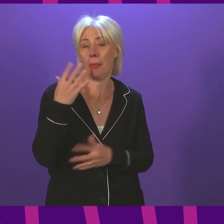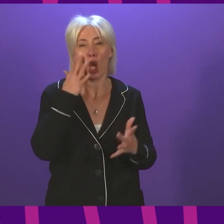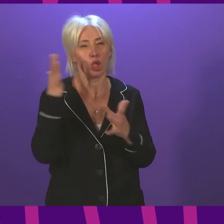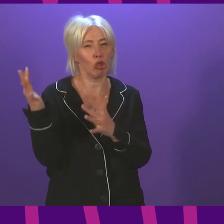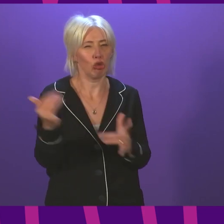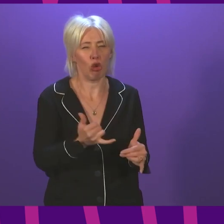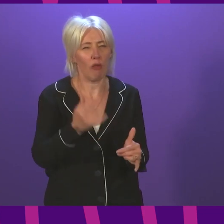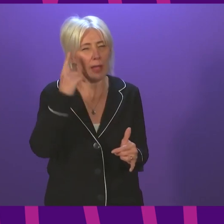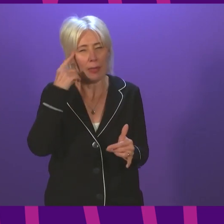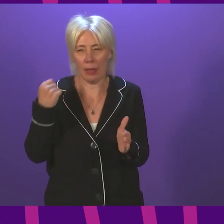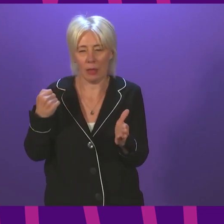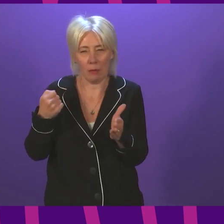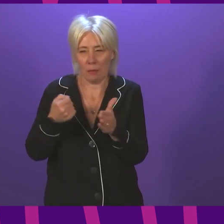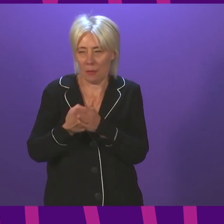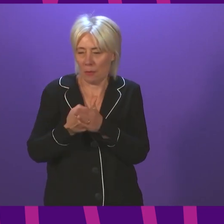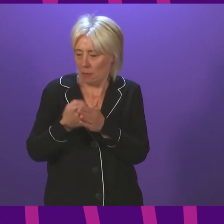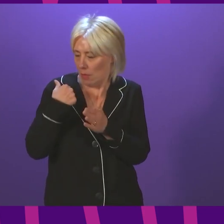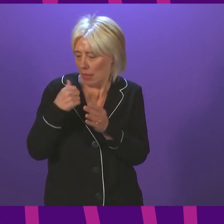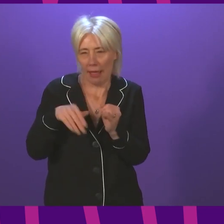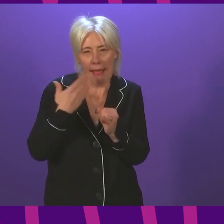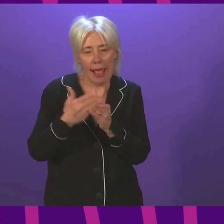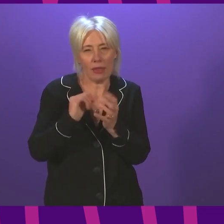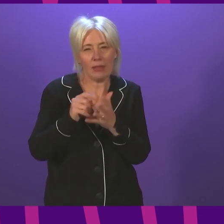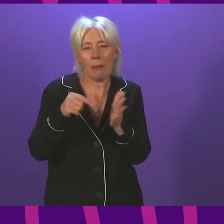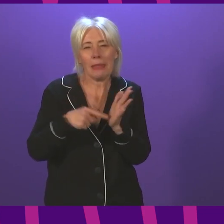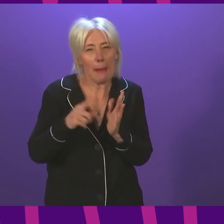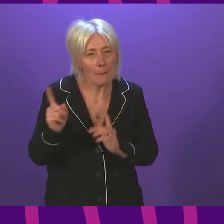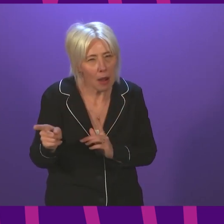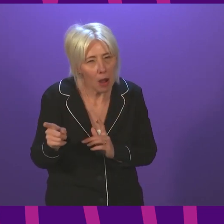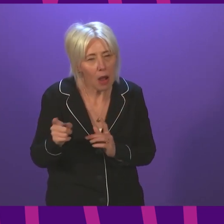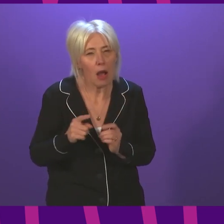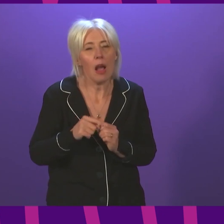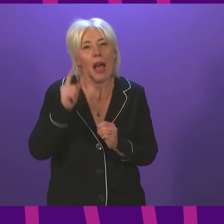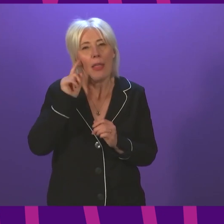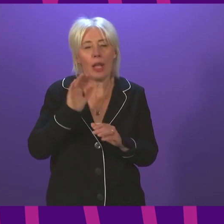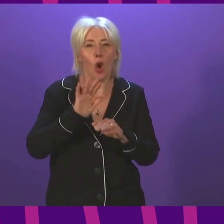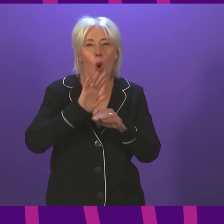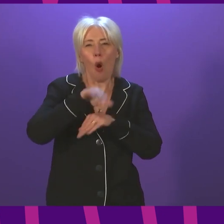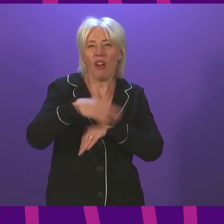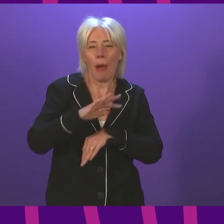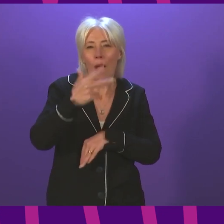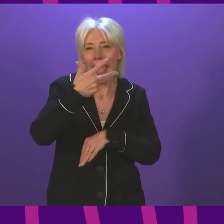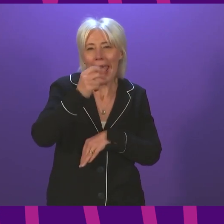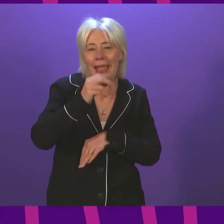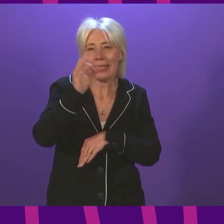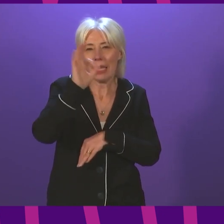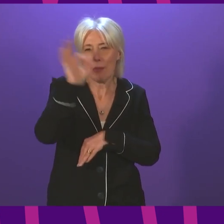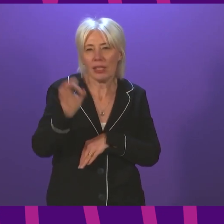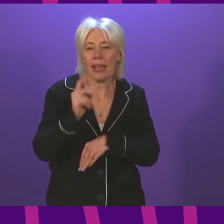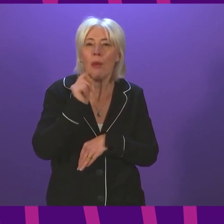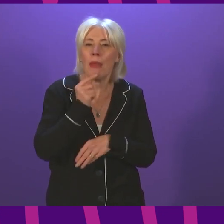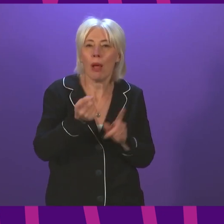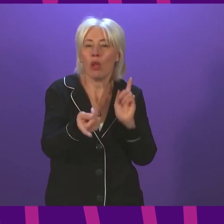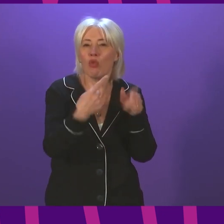which I think take us up towards the end of September I think over 80% of respondents